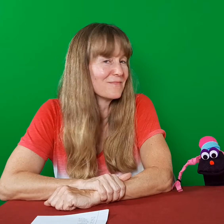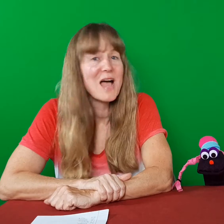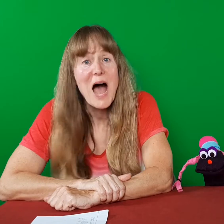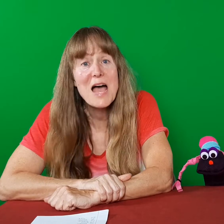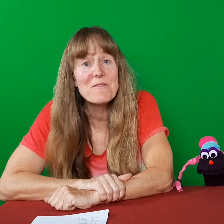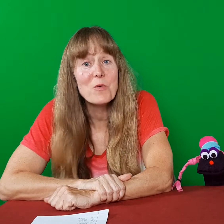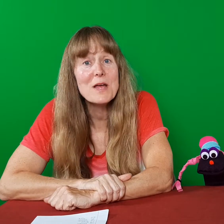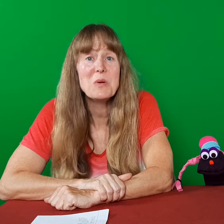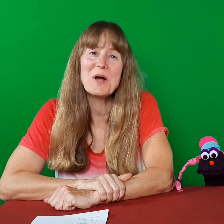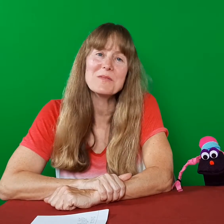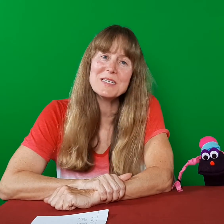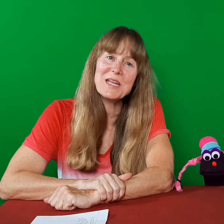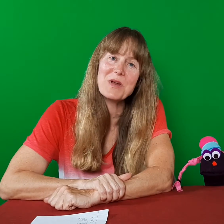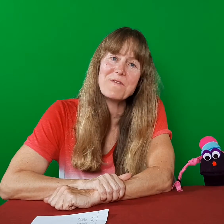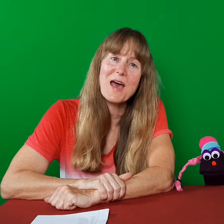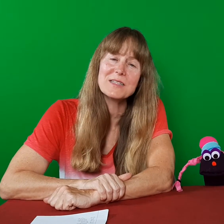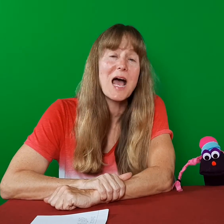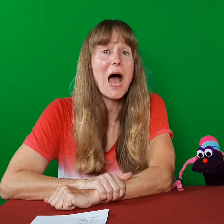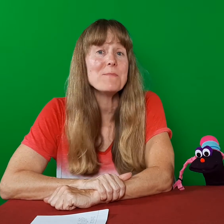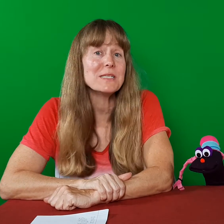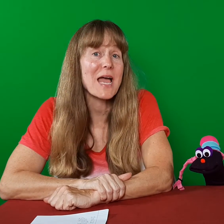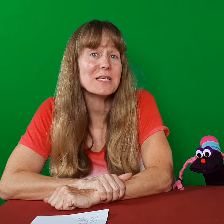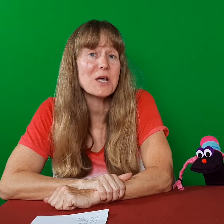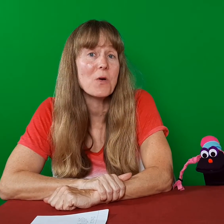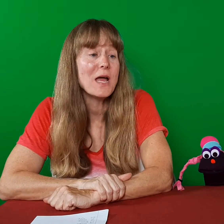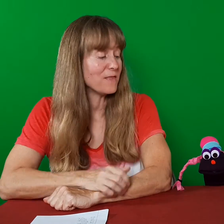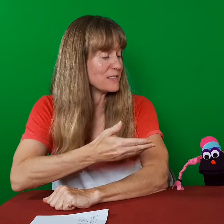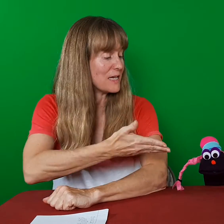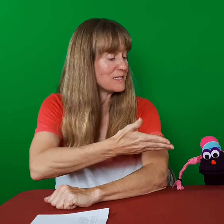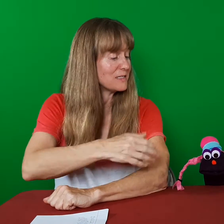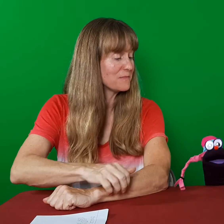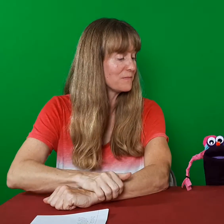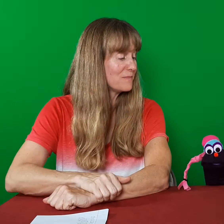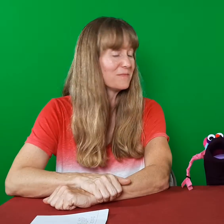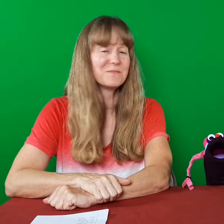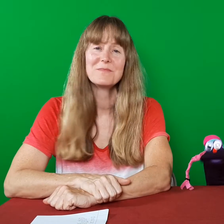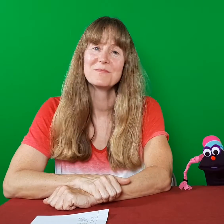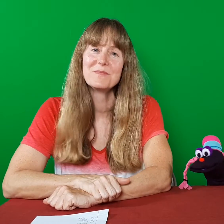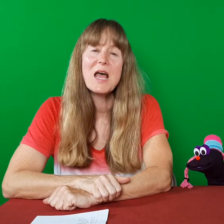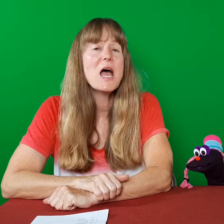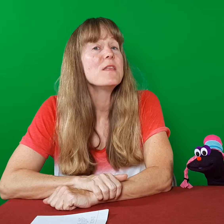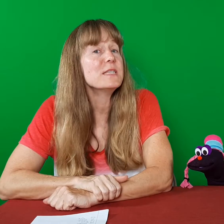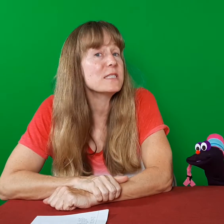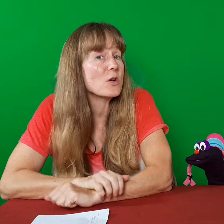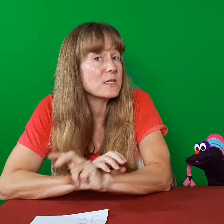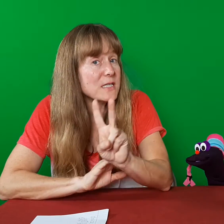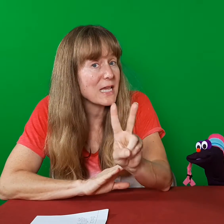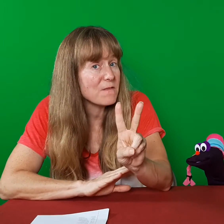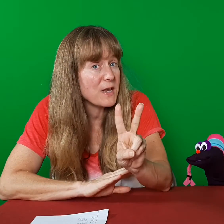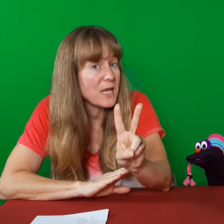Hi, everyone. Welcome to Nitty Gritty Phonics. I'm Ms. Casso, and this is Betty Sue. This is our second video